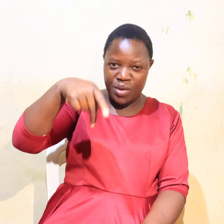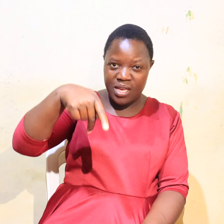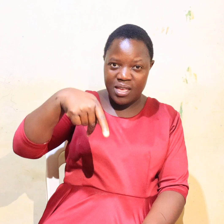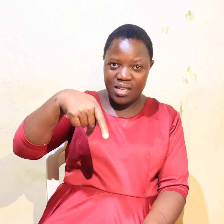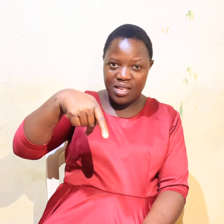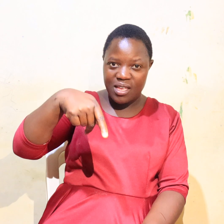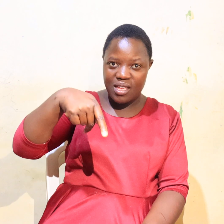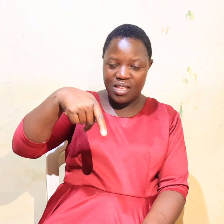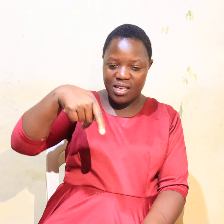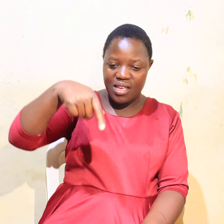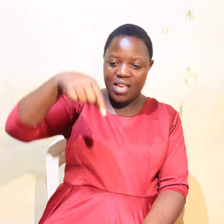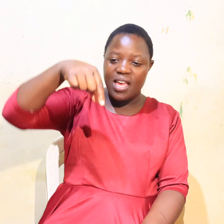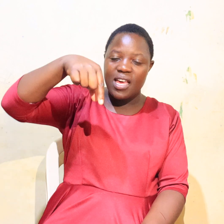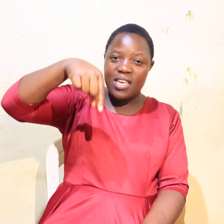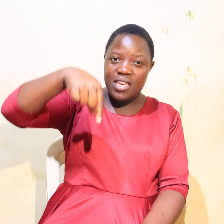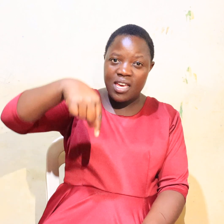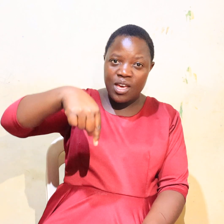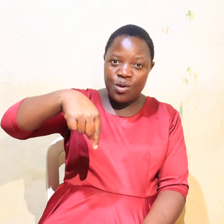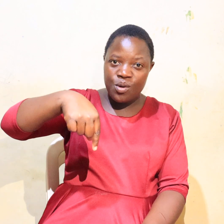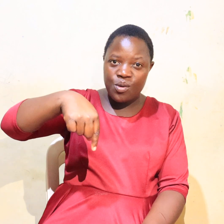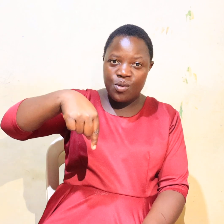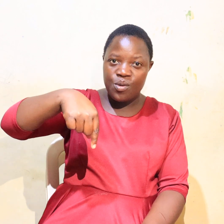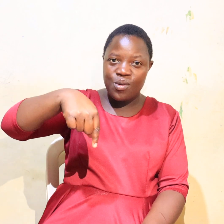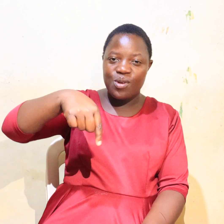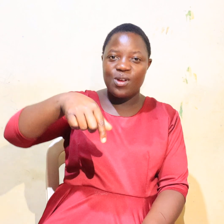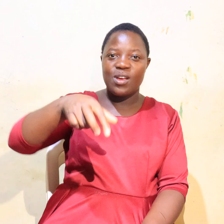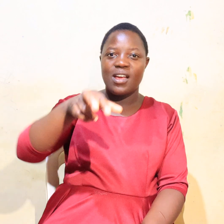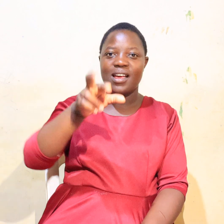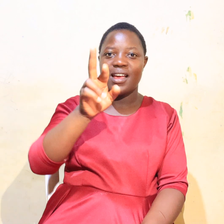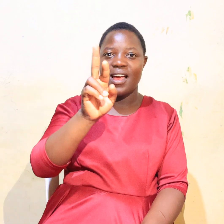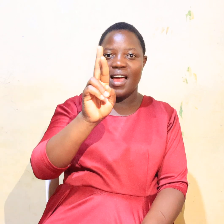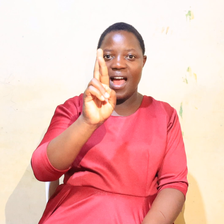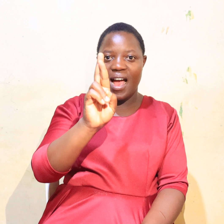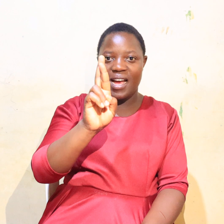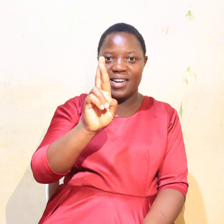P, Q, R,